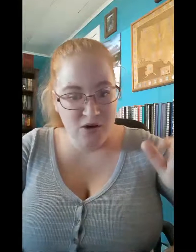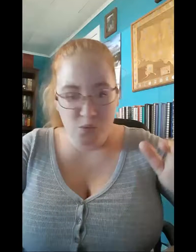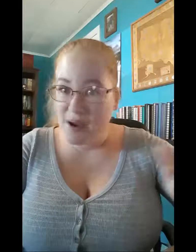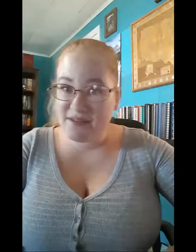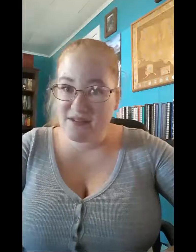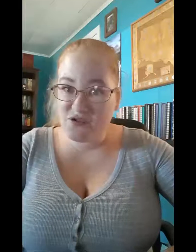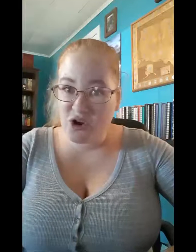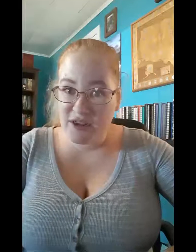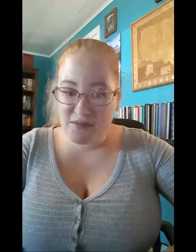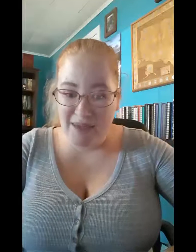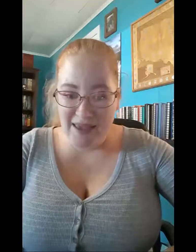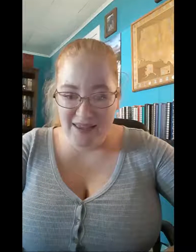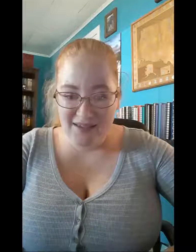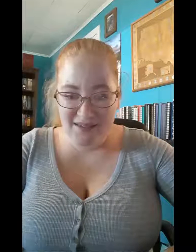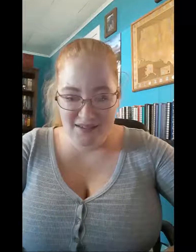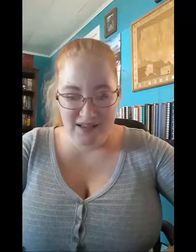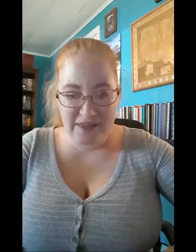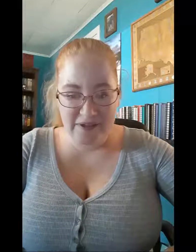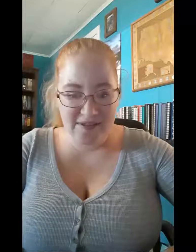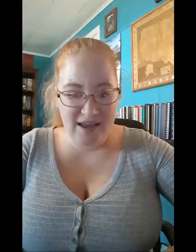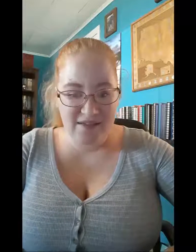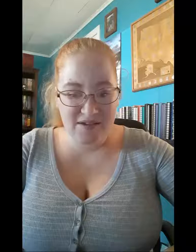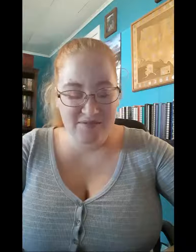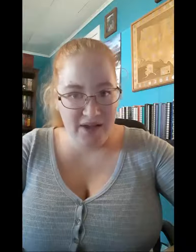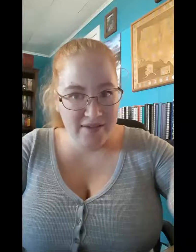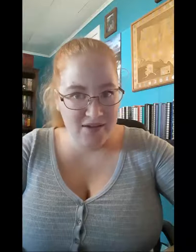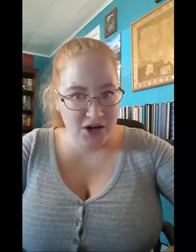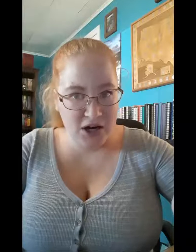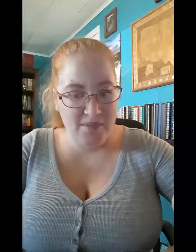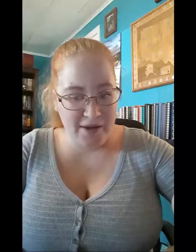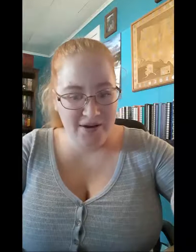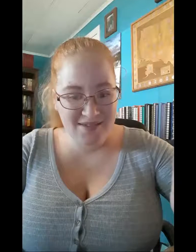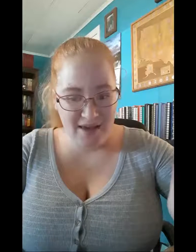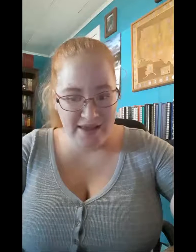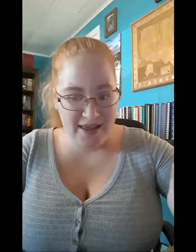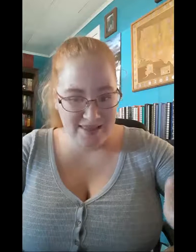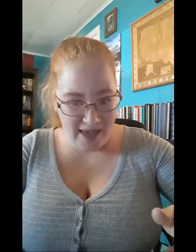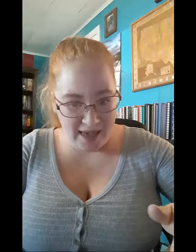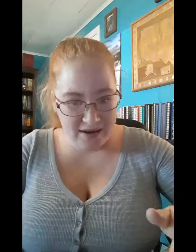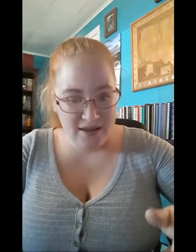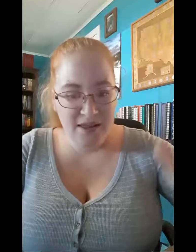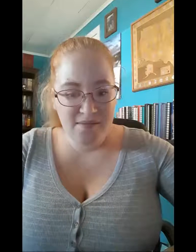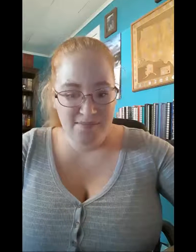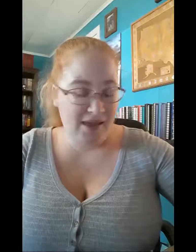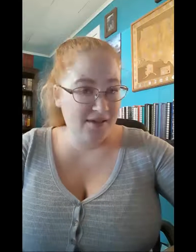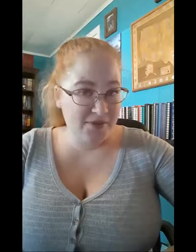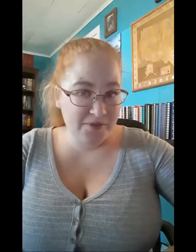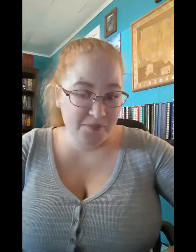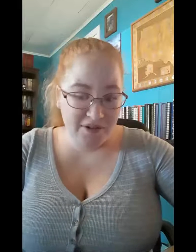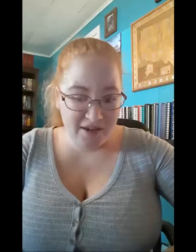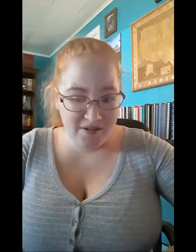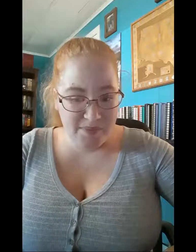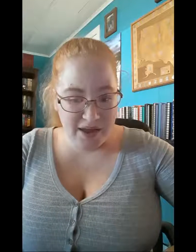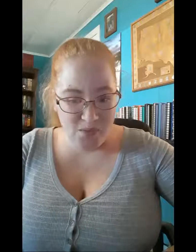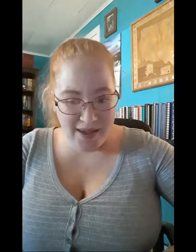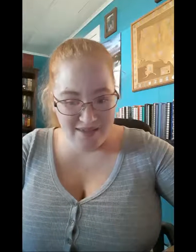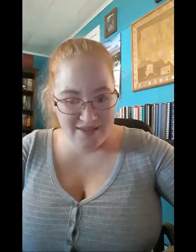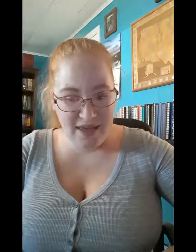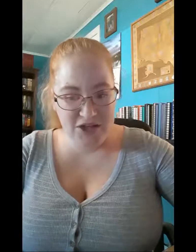West is drawn to Maggie's silence and confides in her about his dying dad. Maggie feels protected by West, and